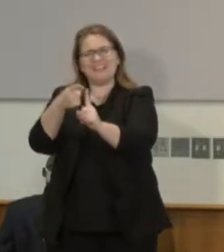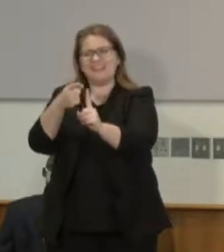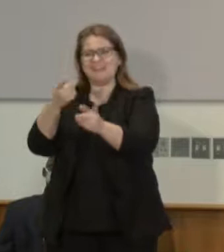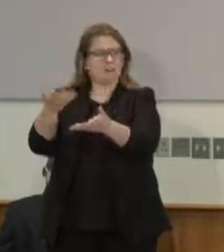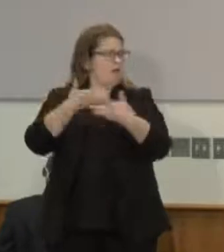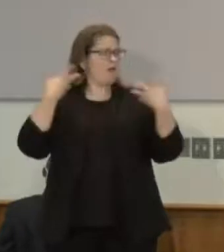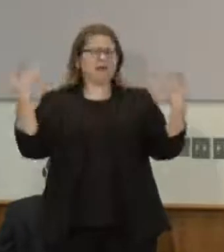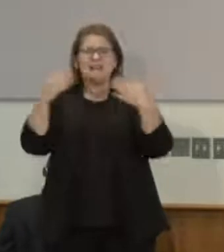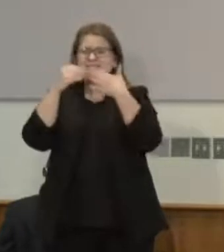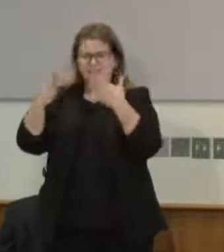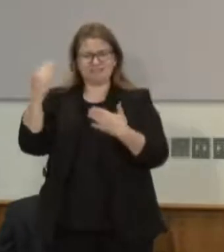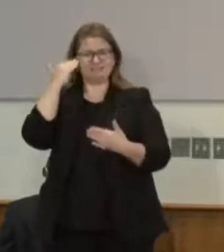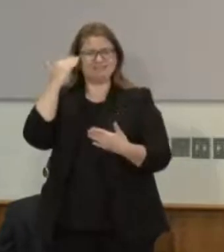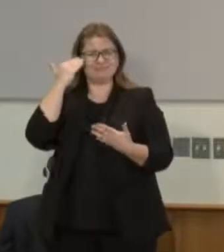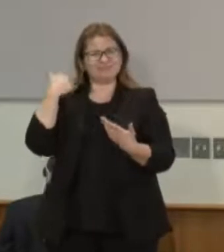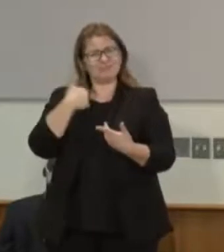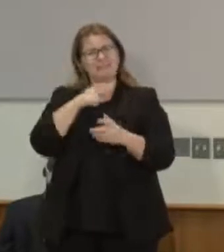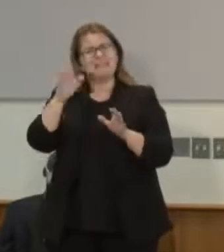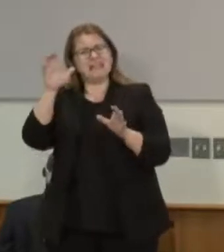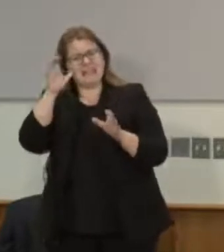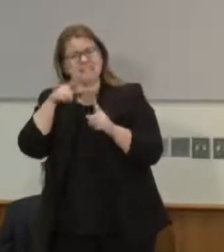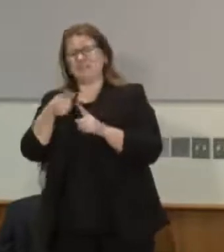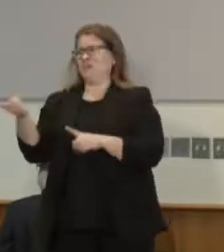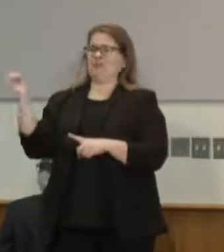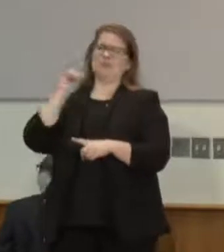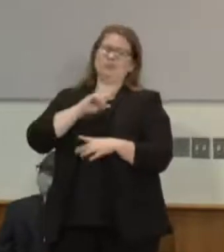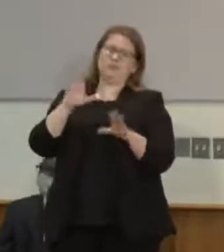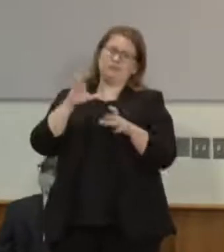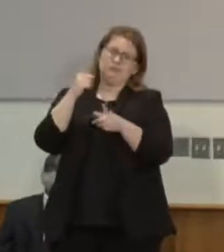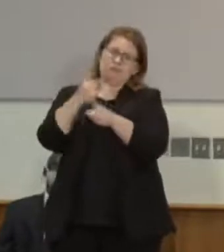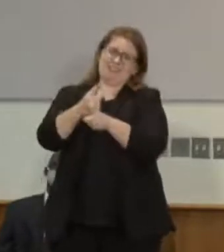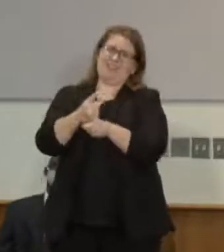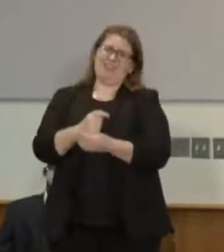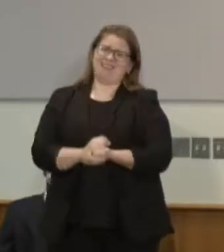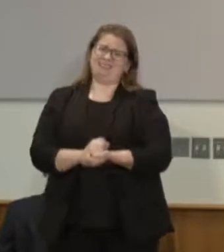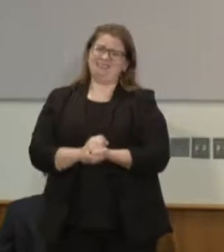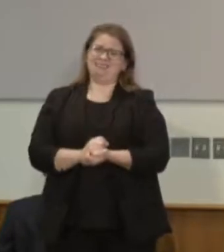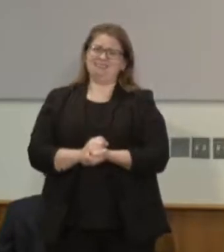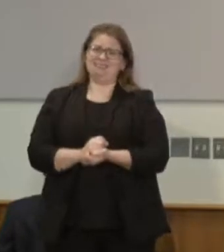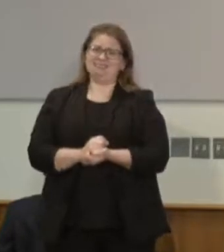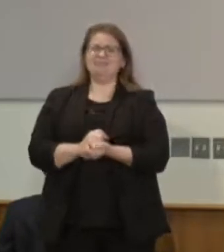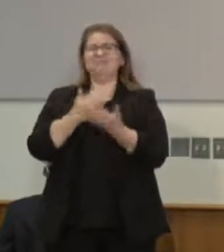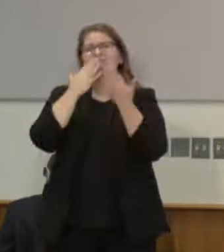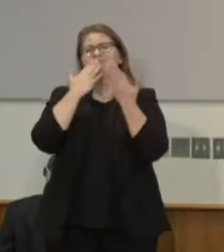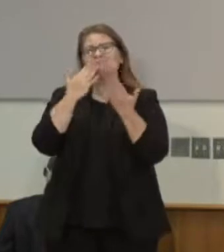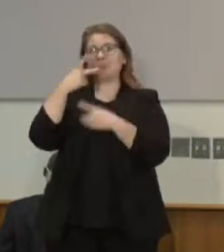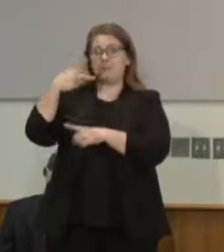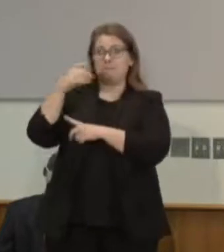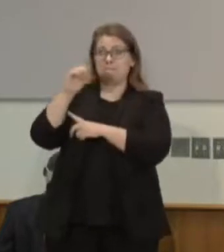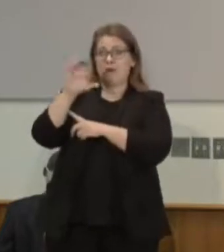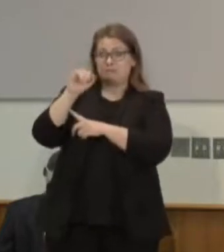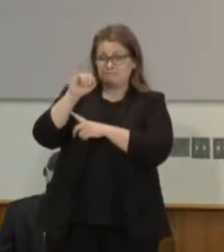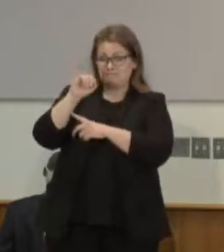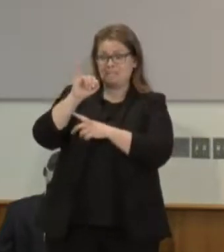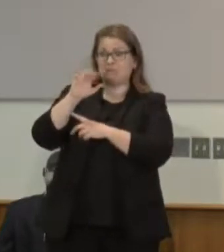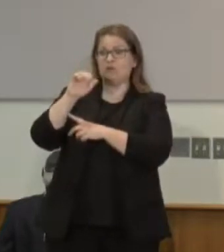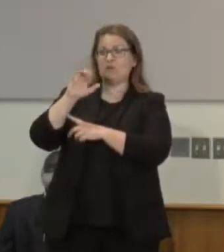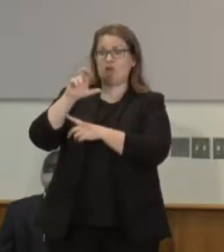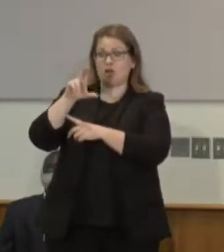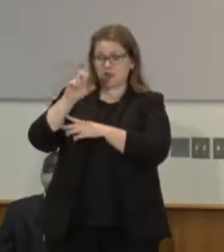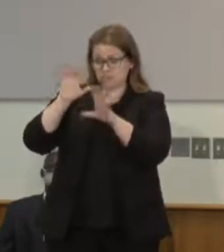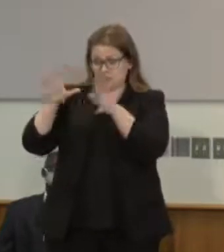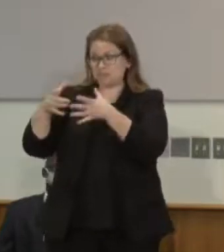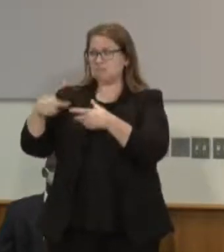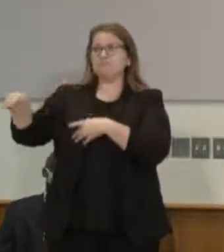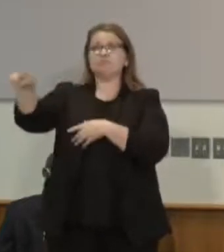I'd just like to thank you all thanks to the members of the posse caucus and the leadership in the house and senate thanks to the media for taking the time